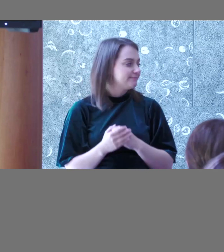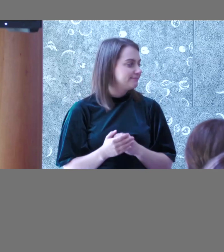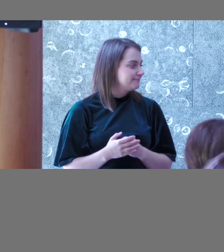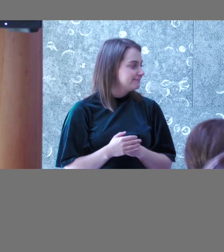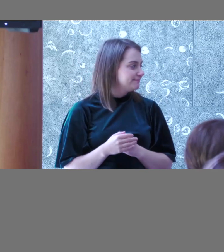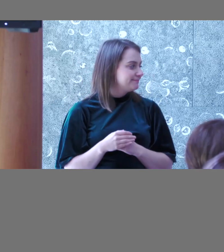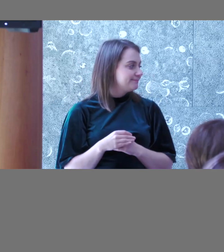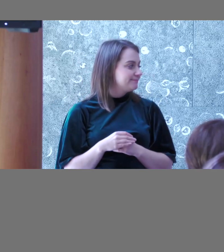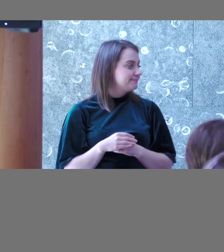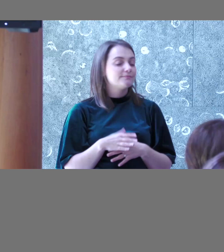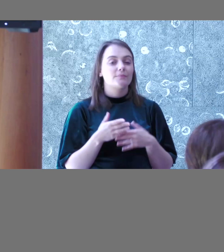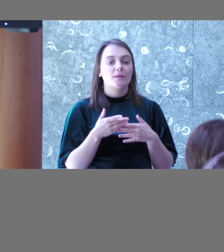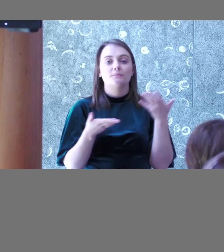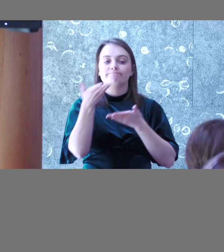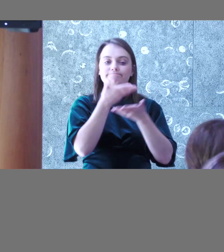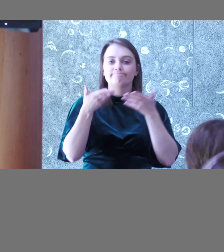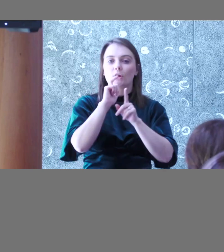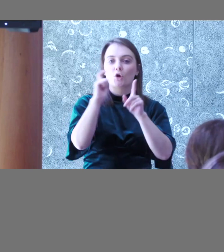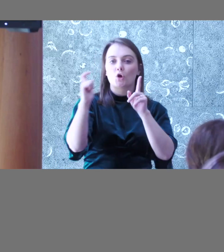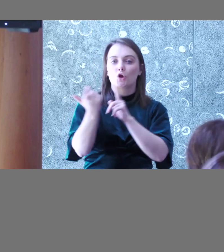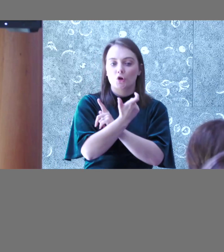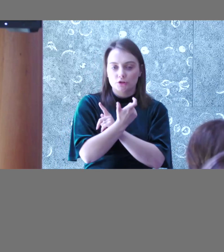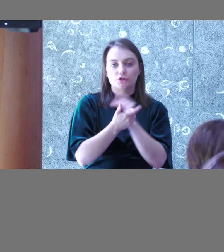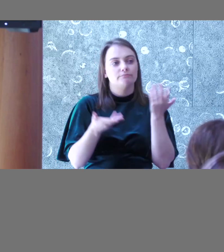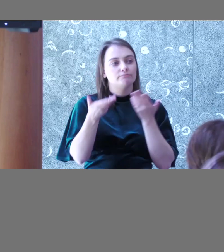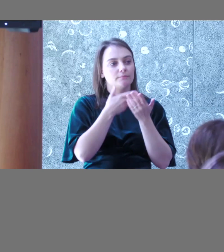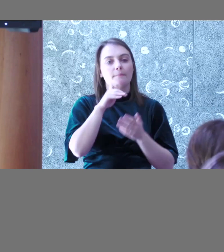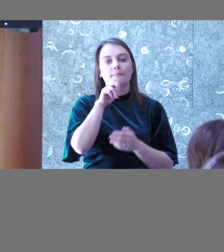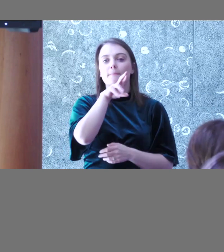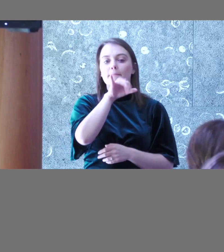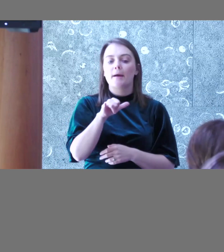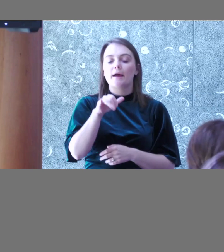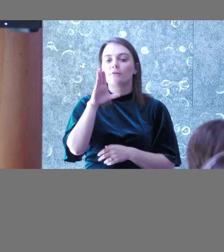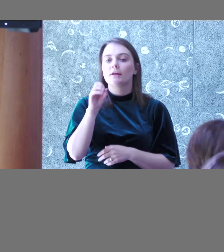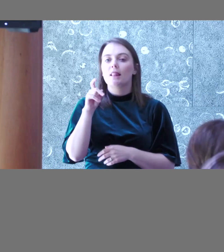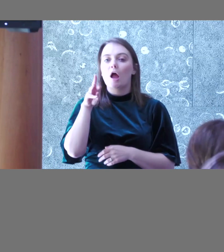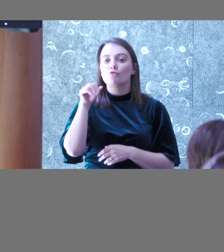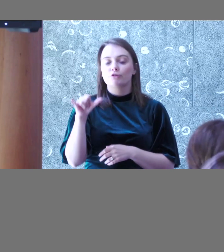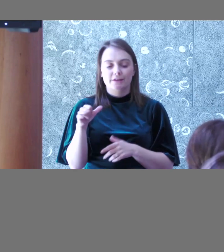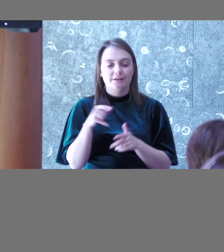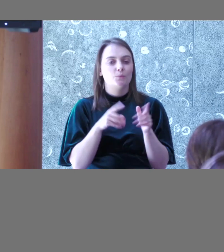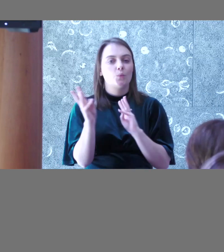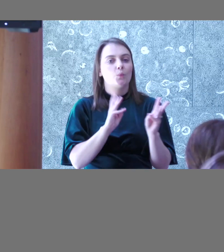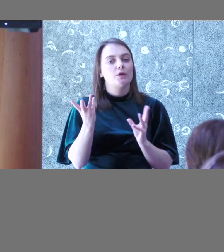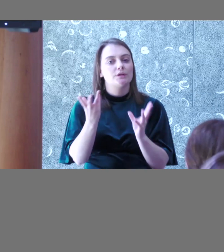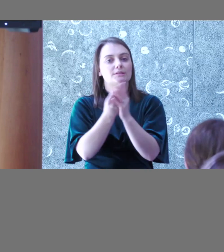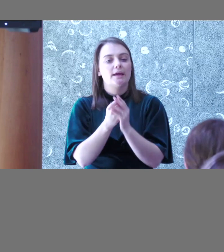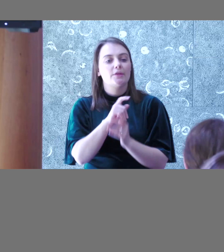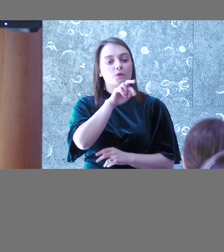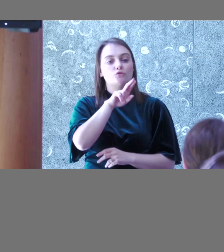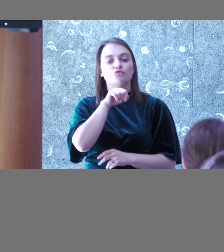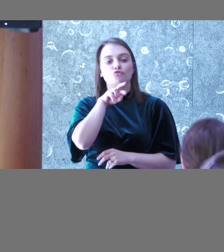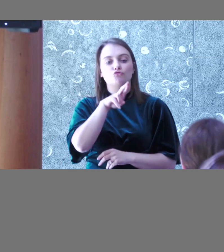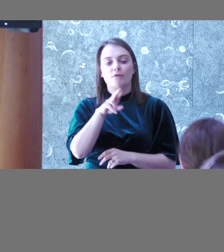just talking about the culture, mean, Barry Lowry, and, you know, obviously we're working with Trevor in